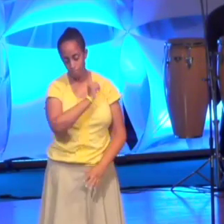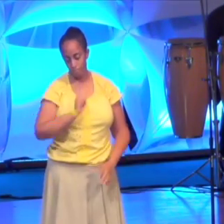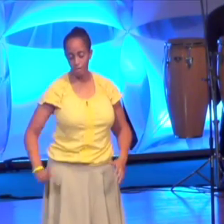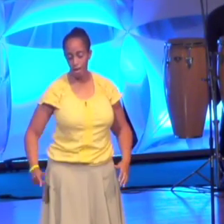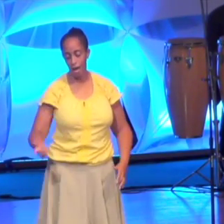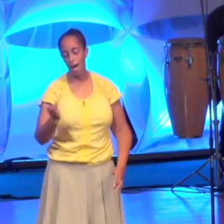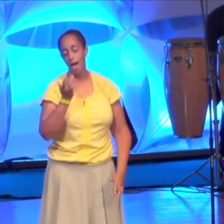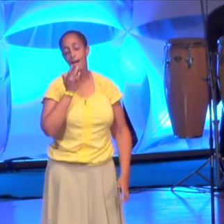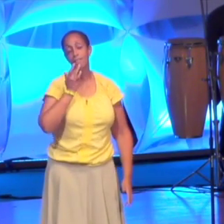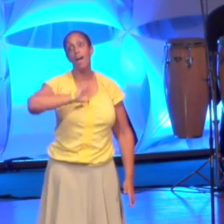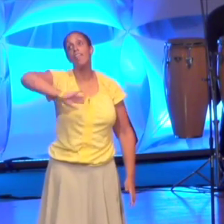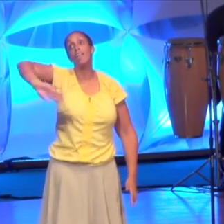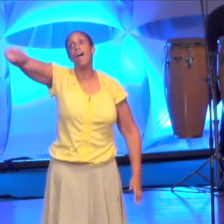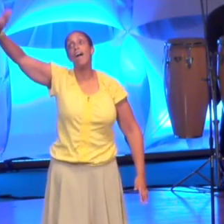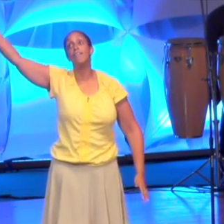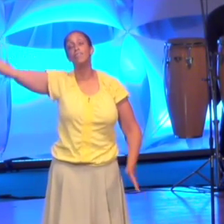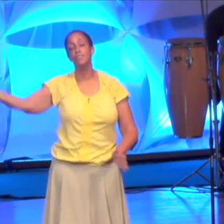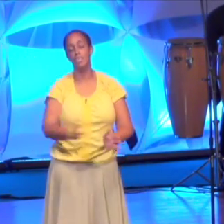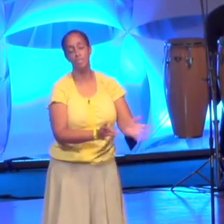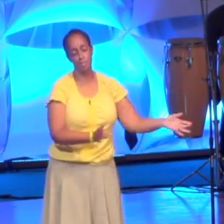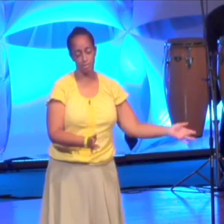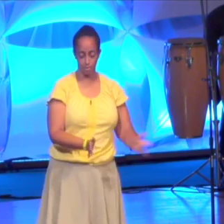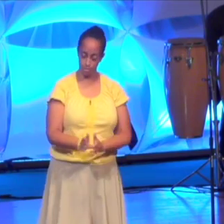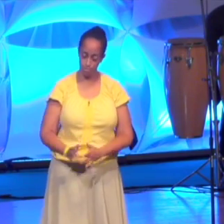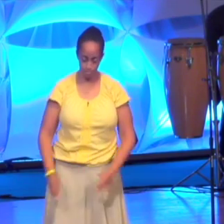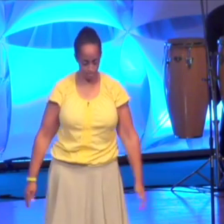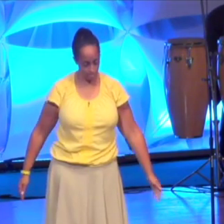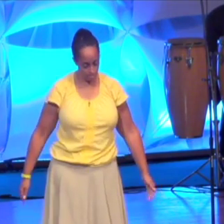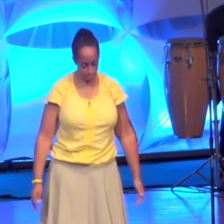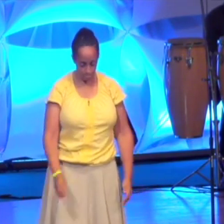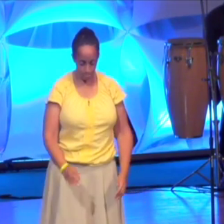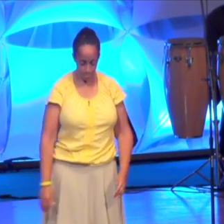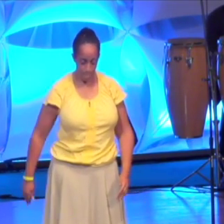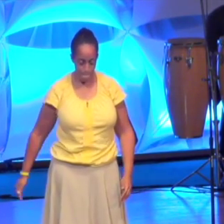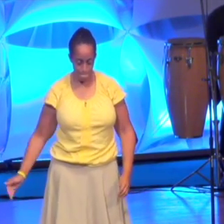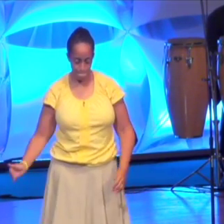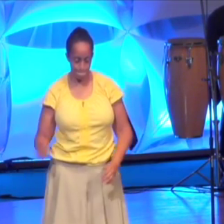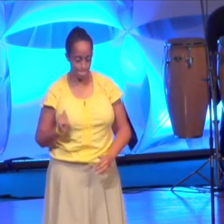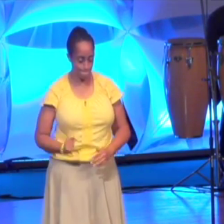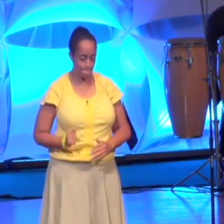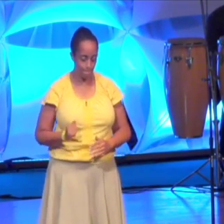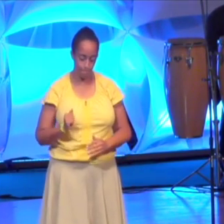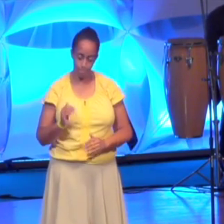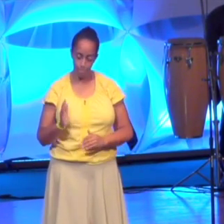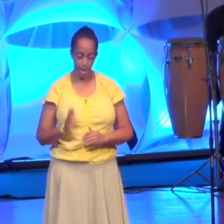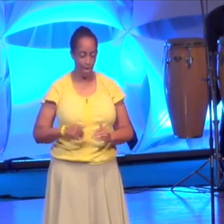I'd rather have you, Jesus, than